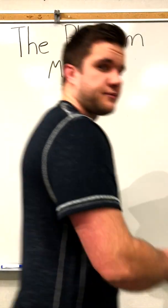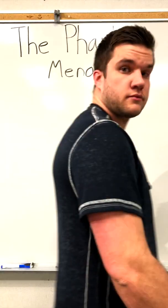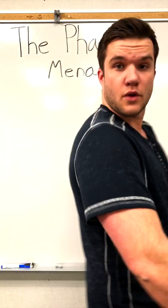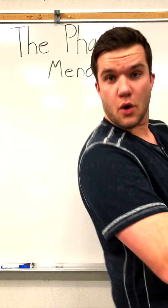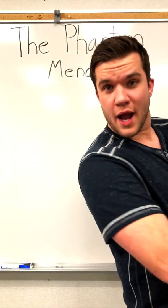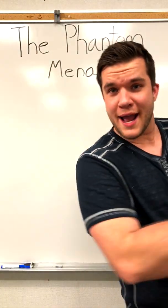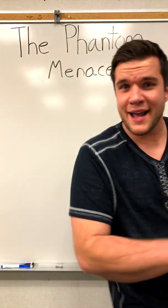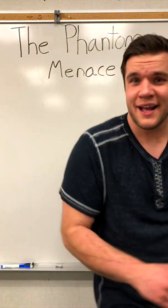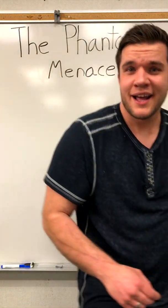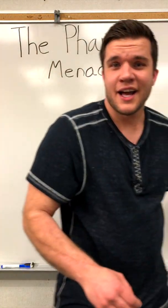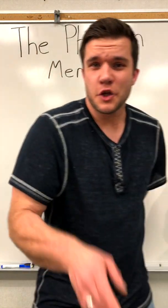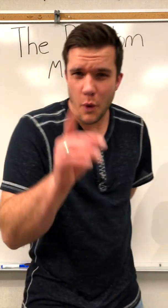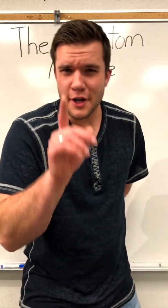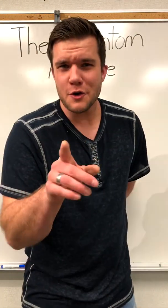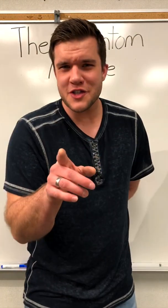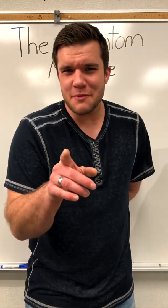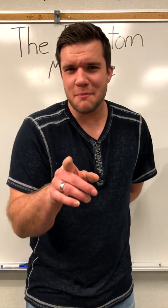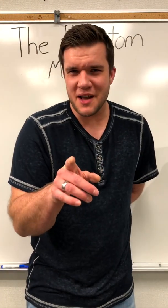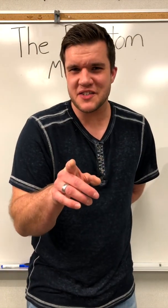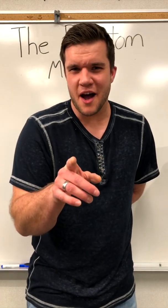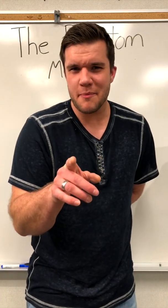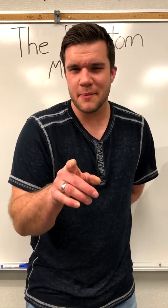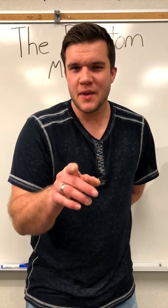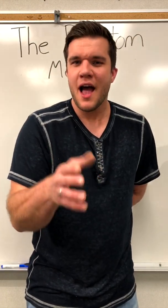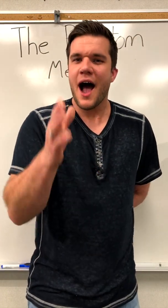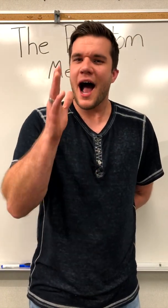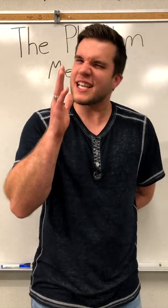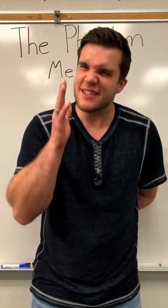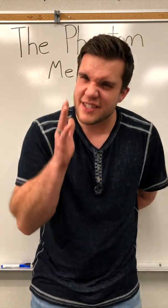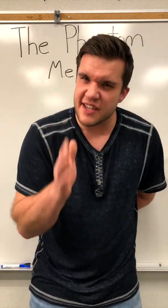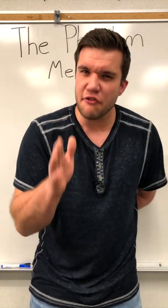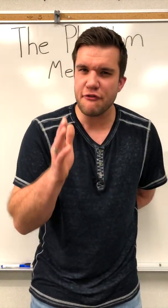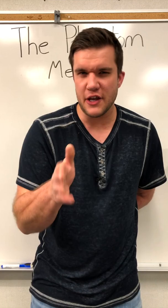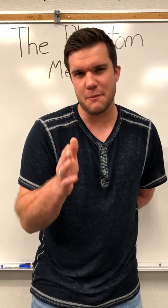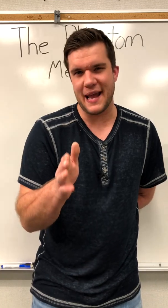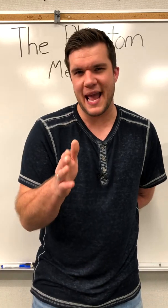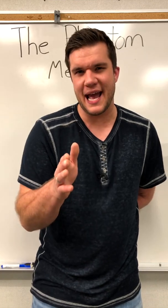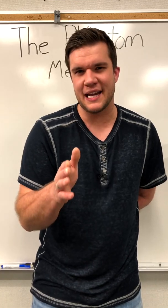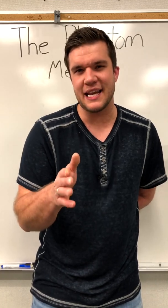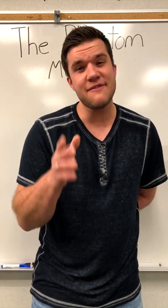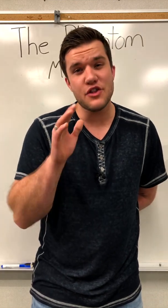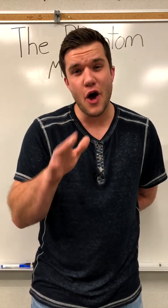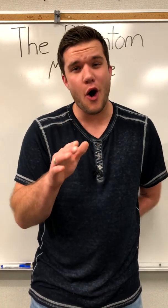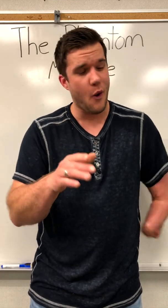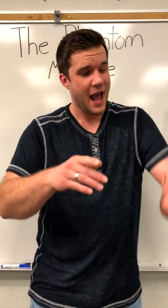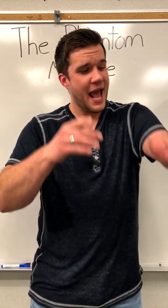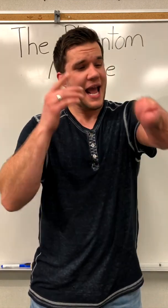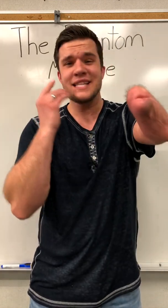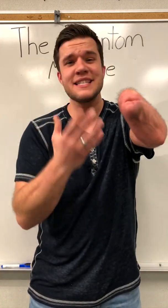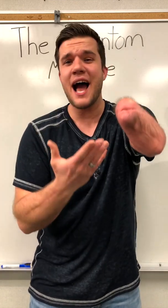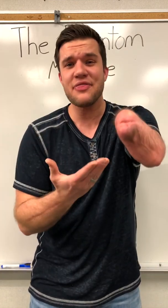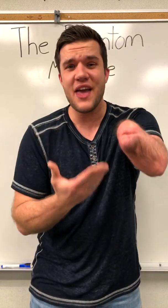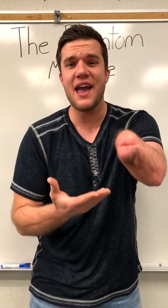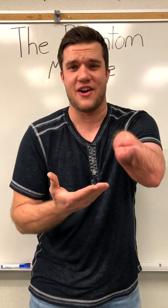oh hey you want to know something messed up I can still feel my hand even though it's not there